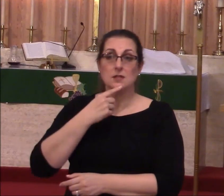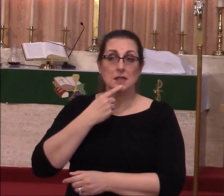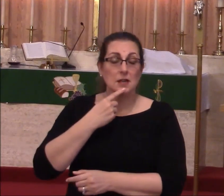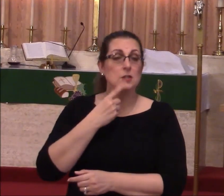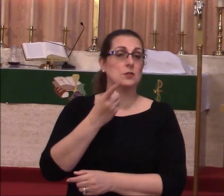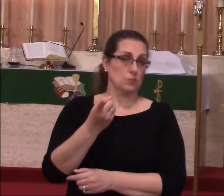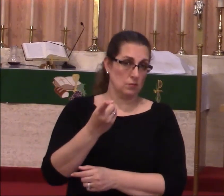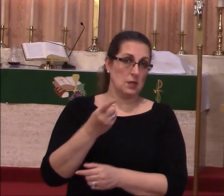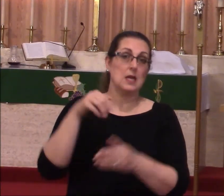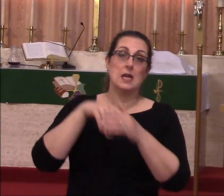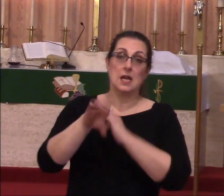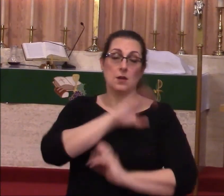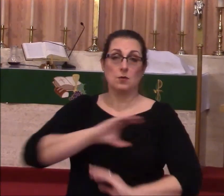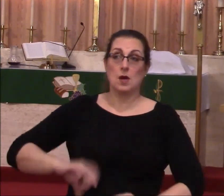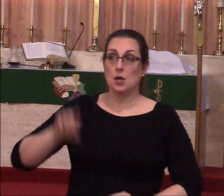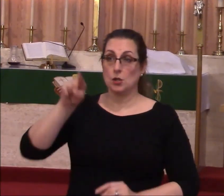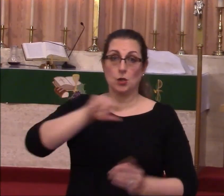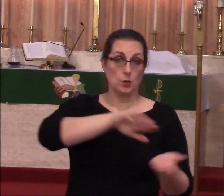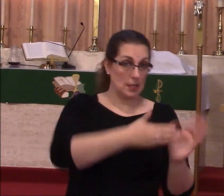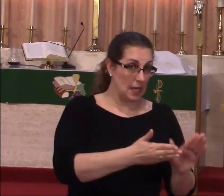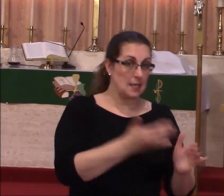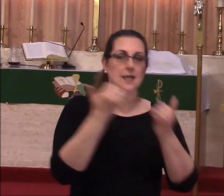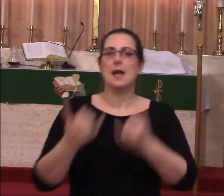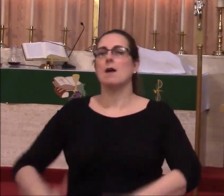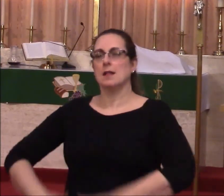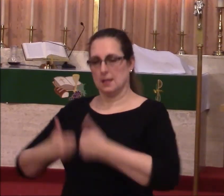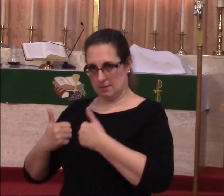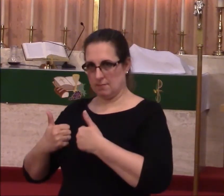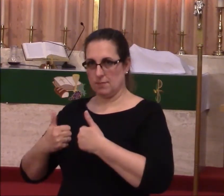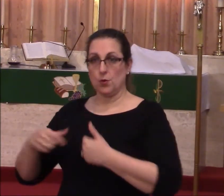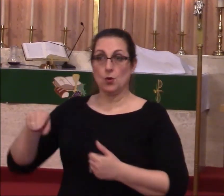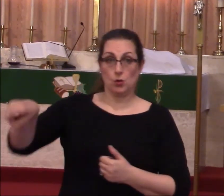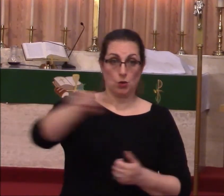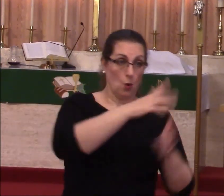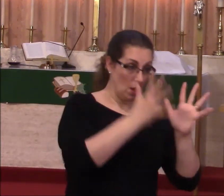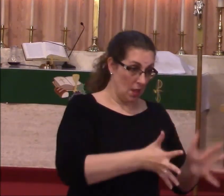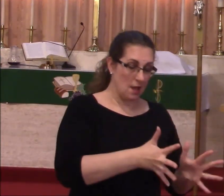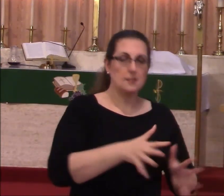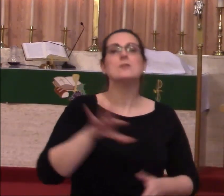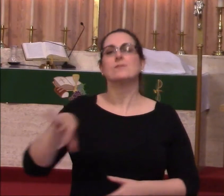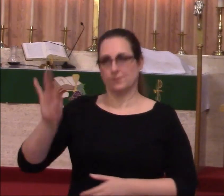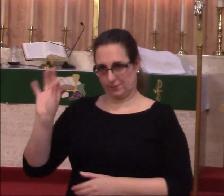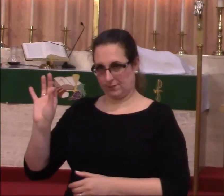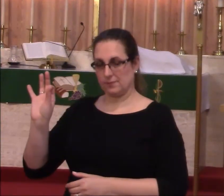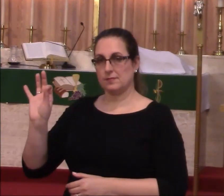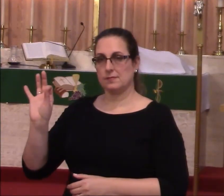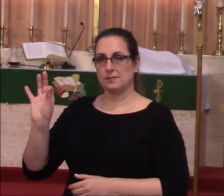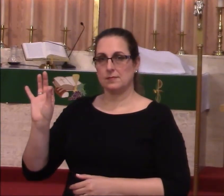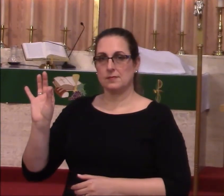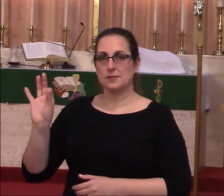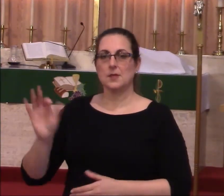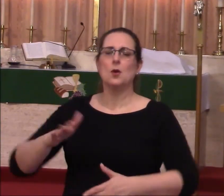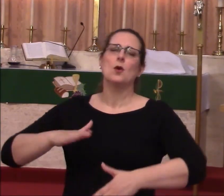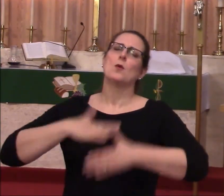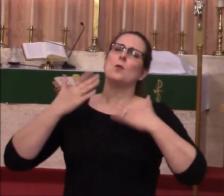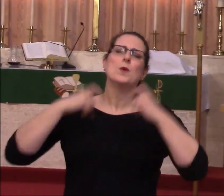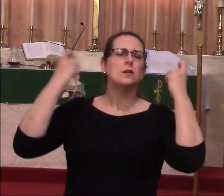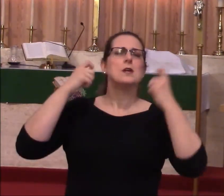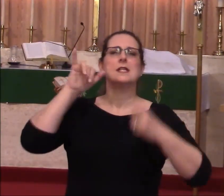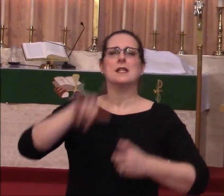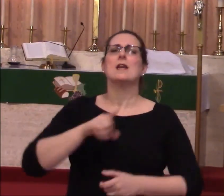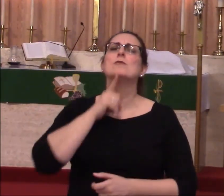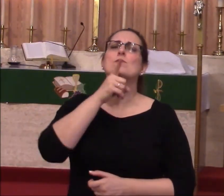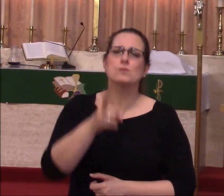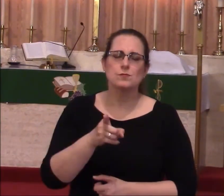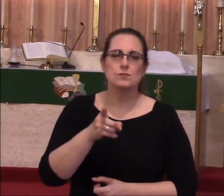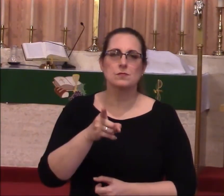In Christ, you who are dead are now alive. You who are lost are found. May you rejoice in that reality